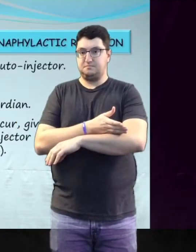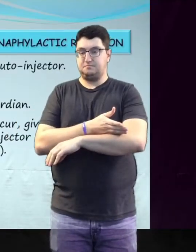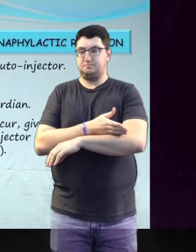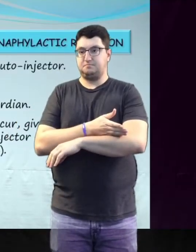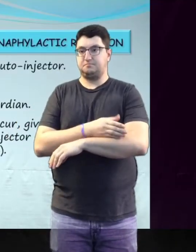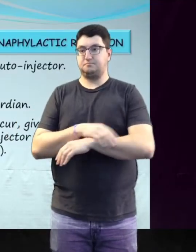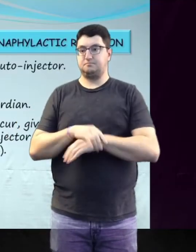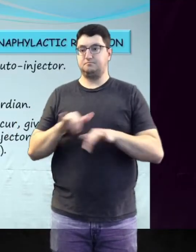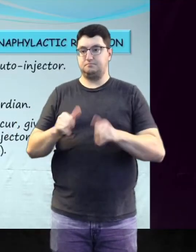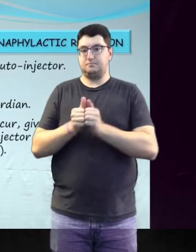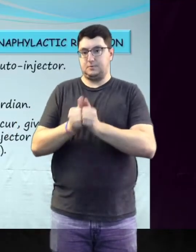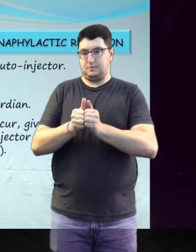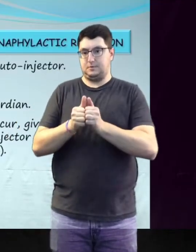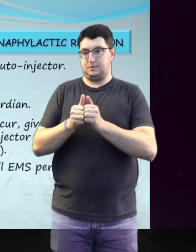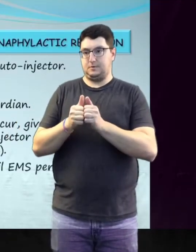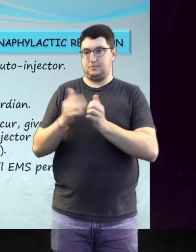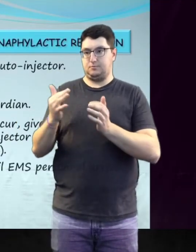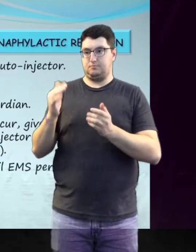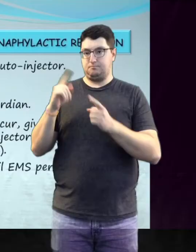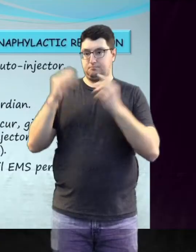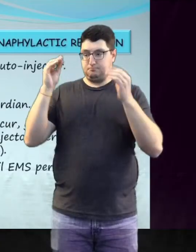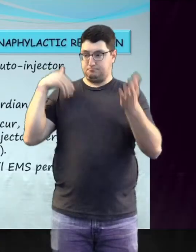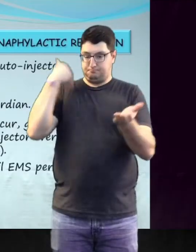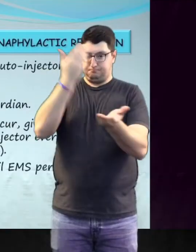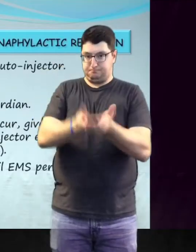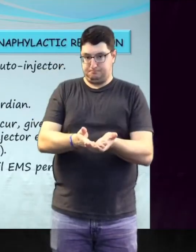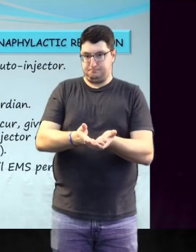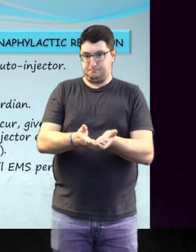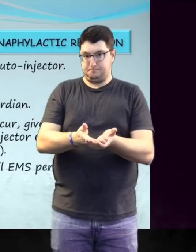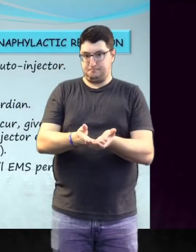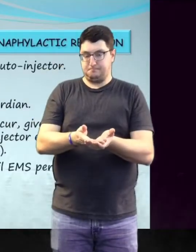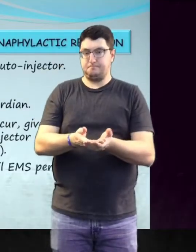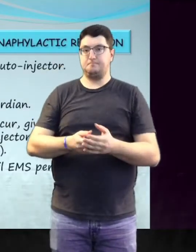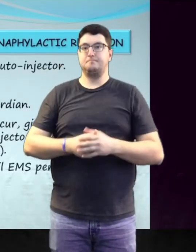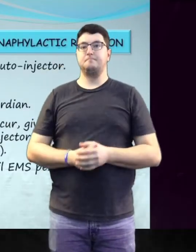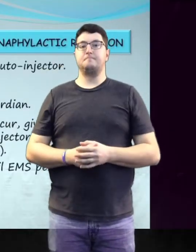improved. Stay with the child until EMS personnel arrive.